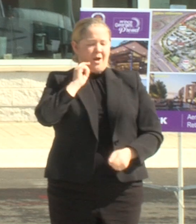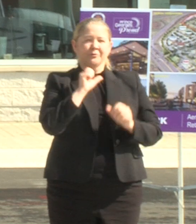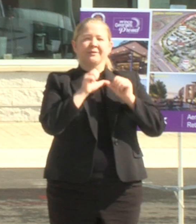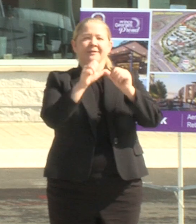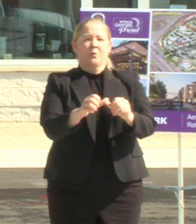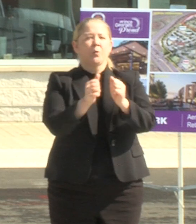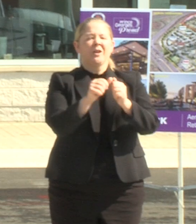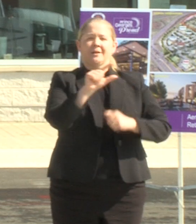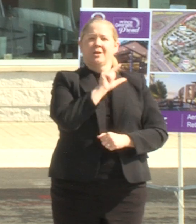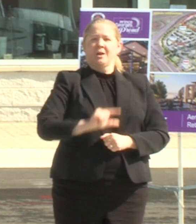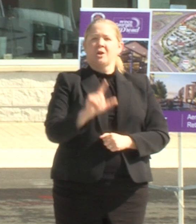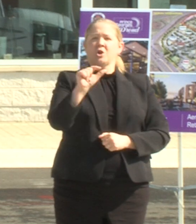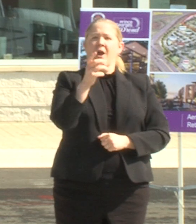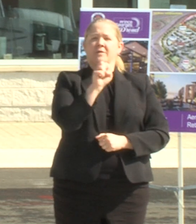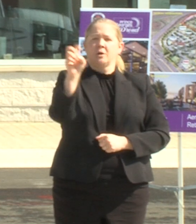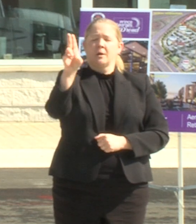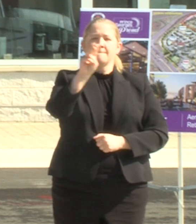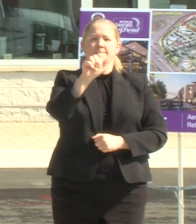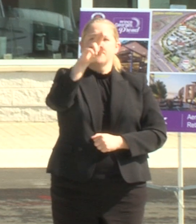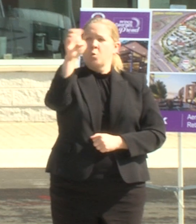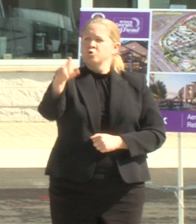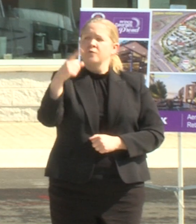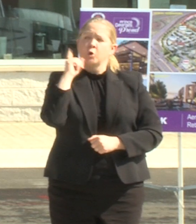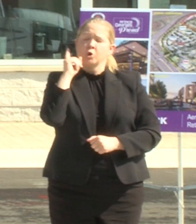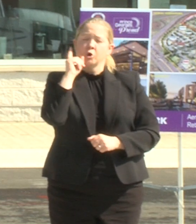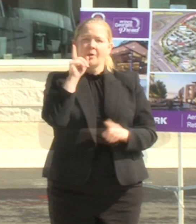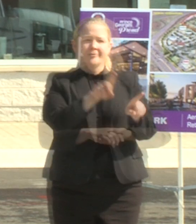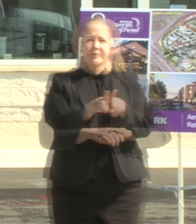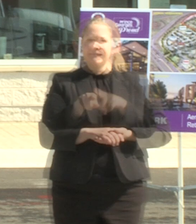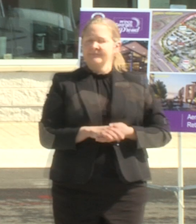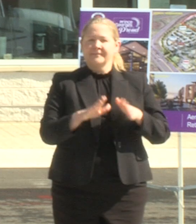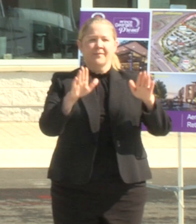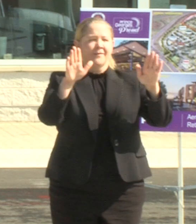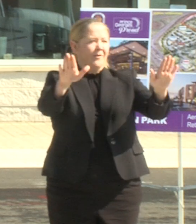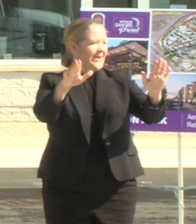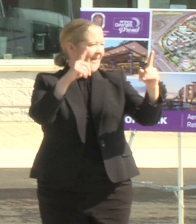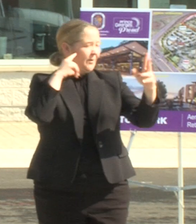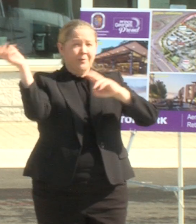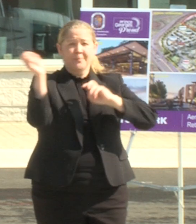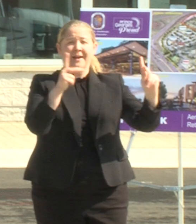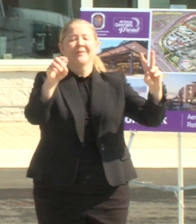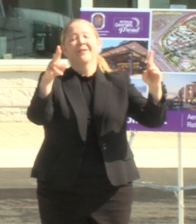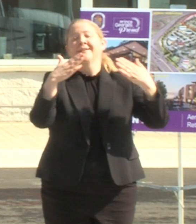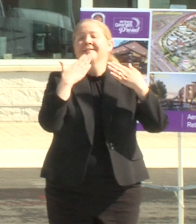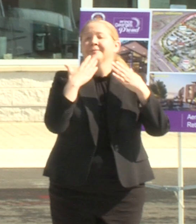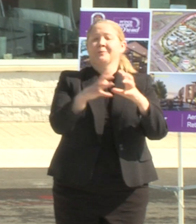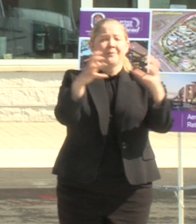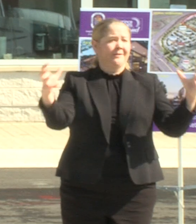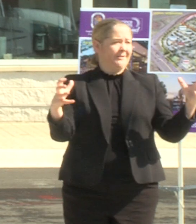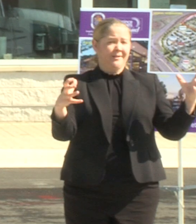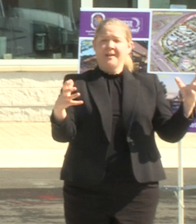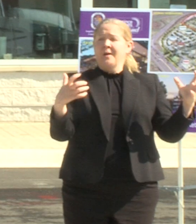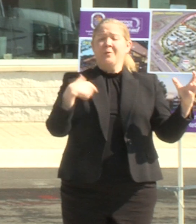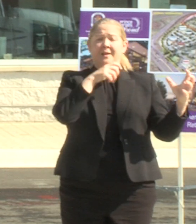as our state officials you've heard as well about the 400 million dollar right I think we're back up okay thank you so much we didn't want this to go